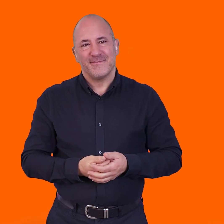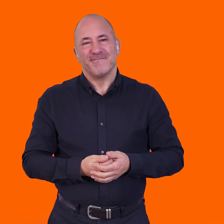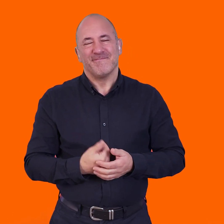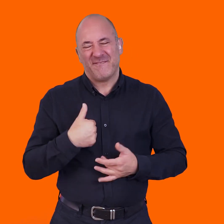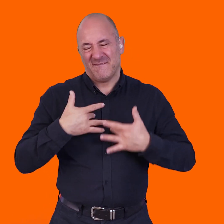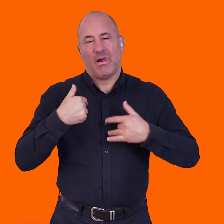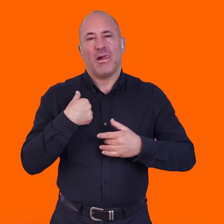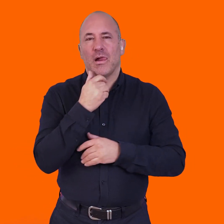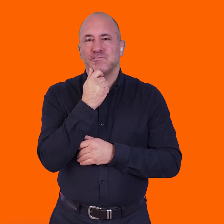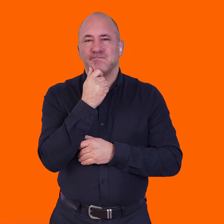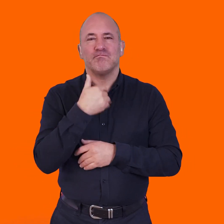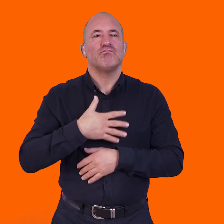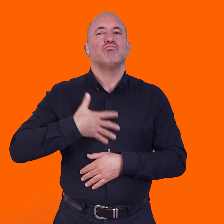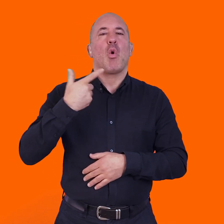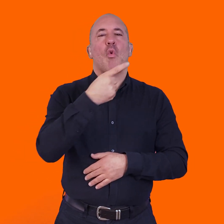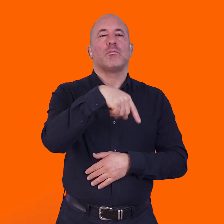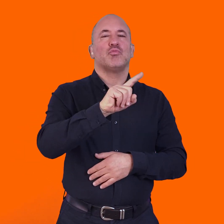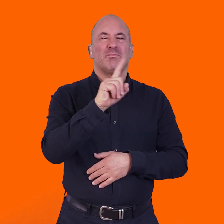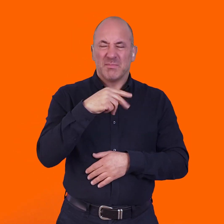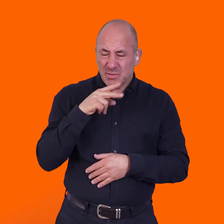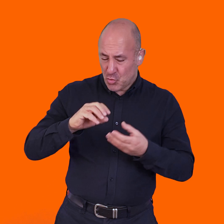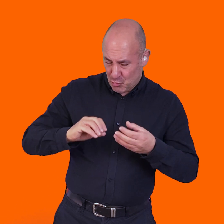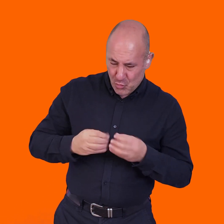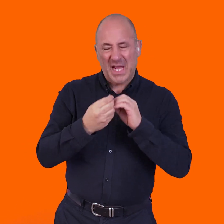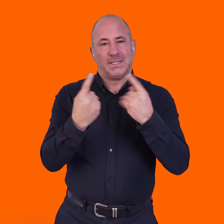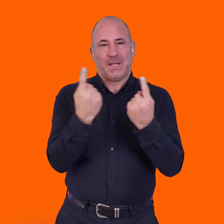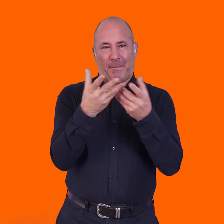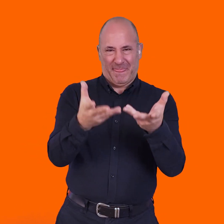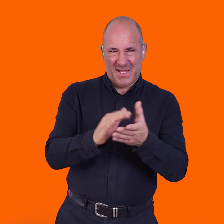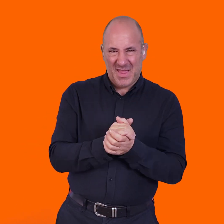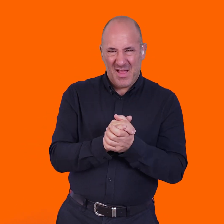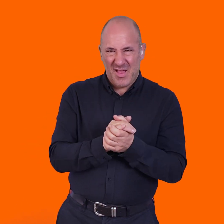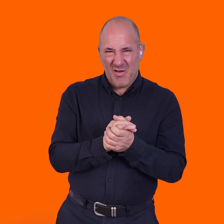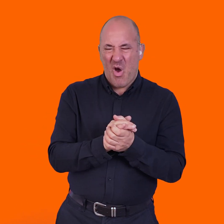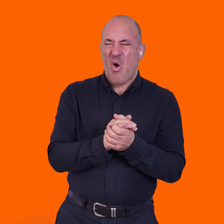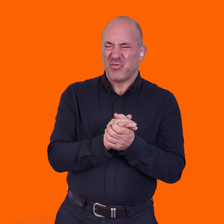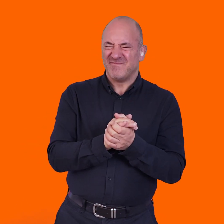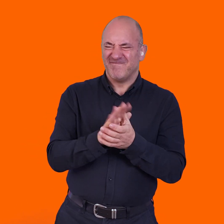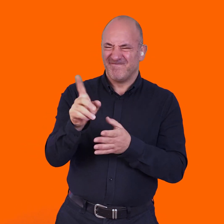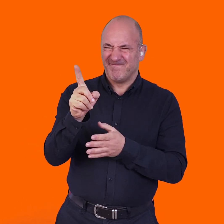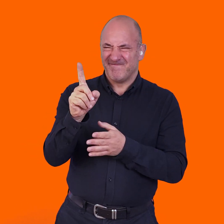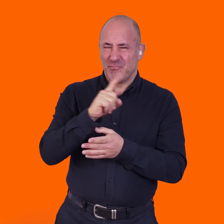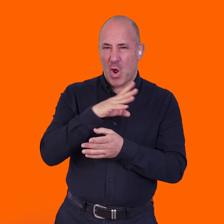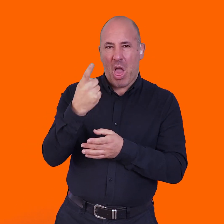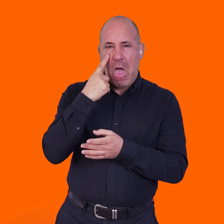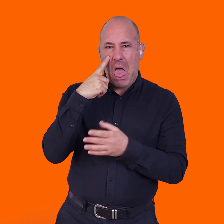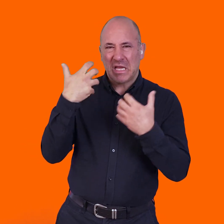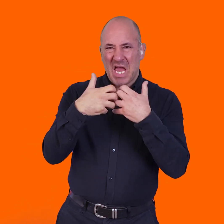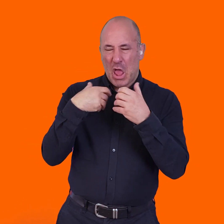what I don't want to see is people making a work and then going, oh, and then let's just